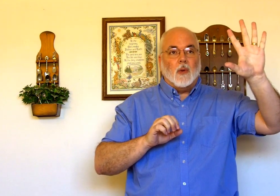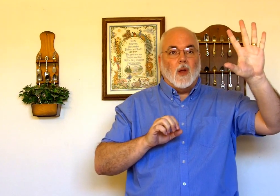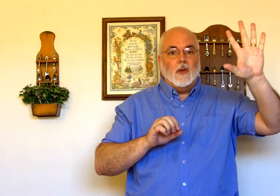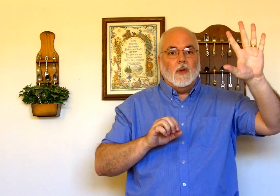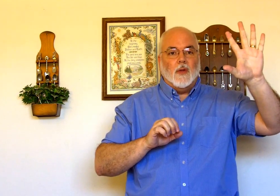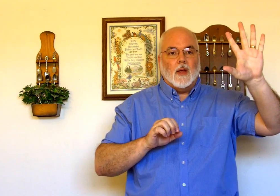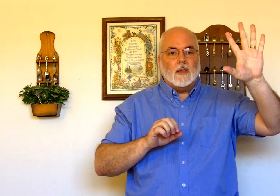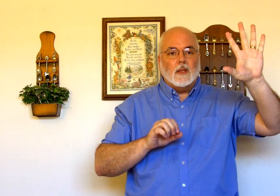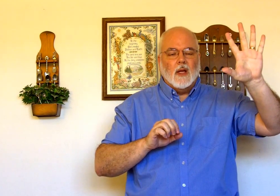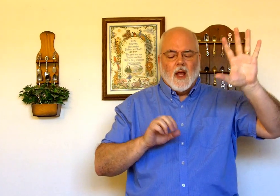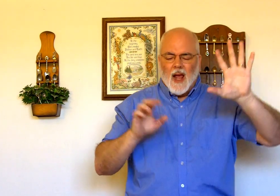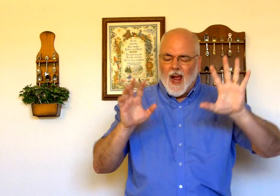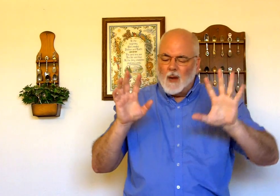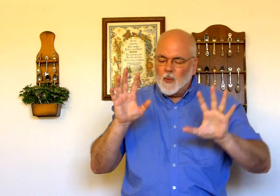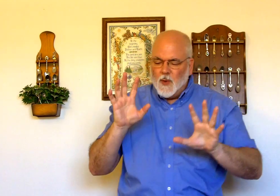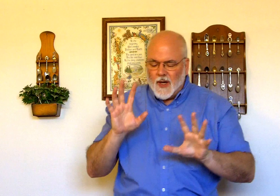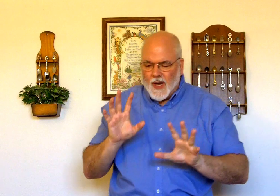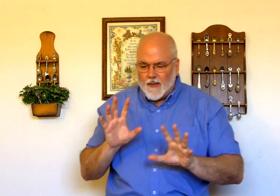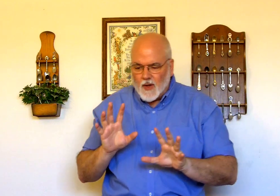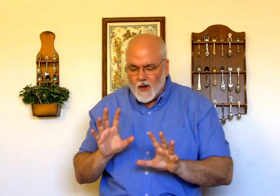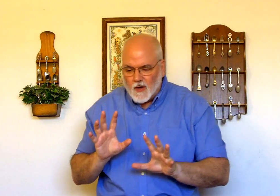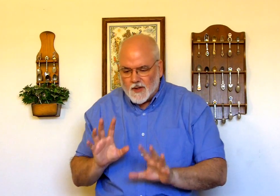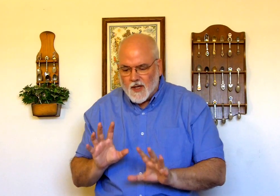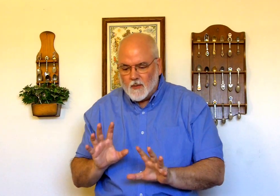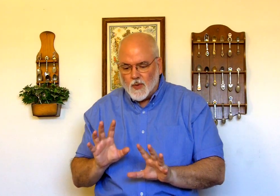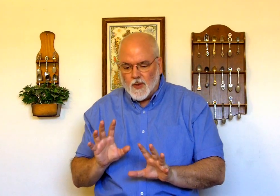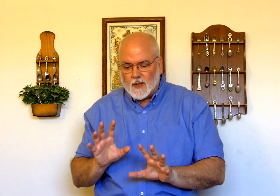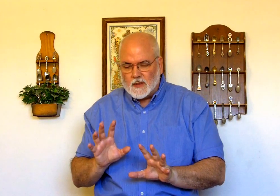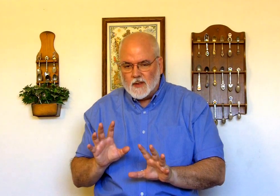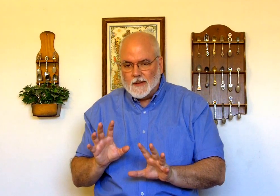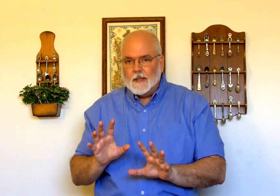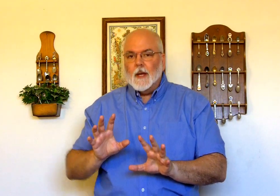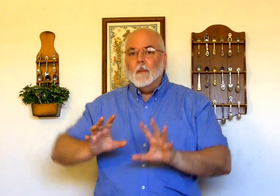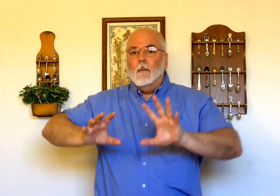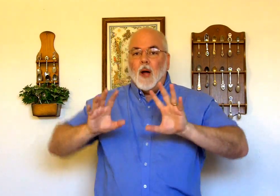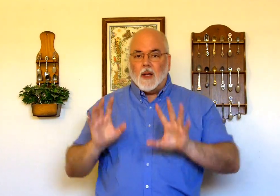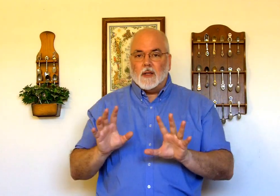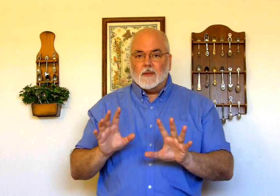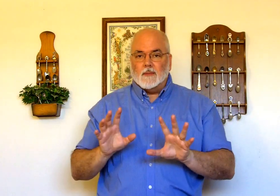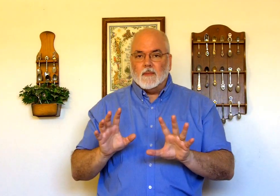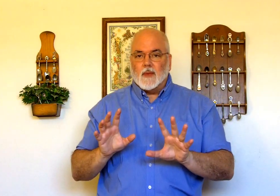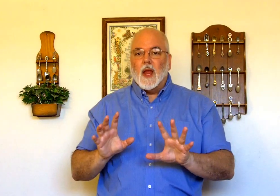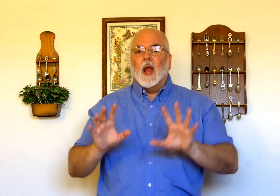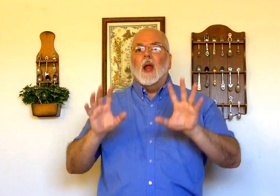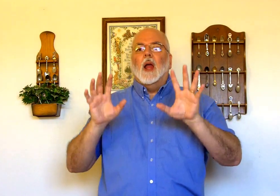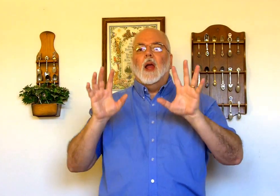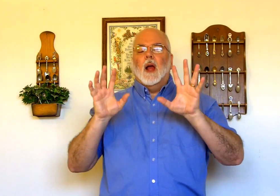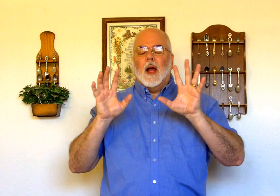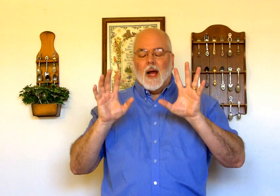all the good things i'm really having a hard time with this but i